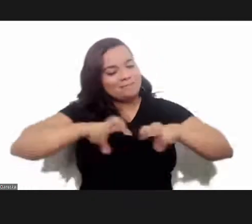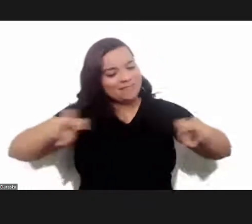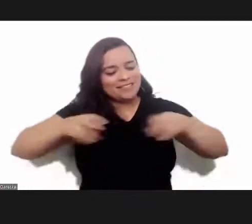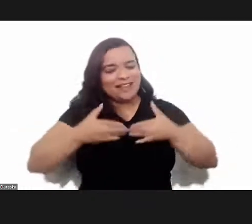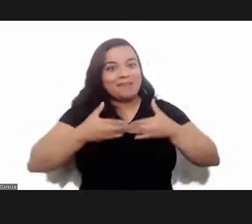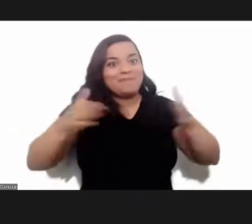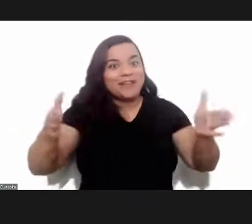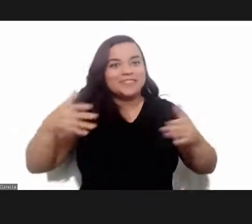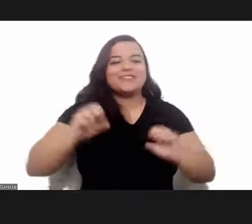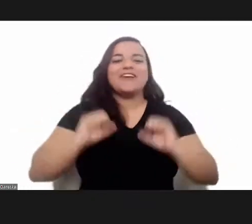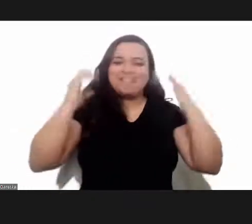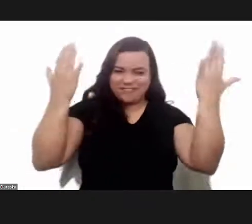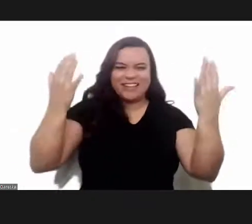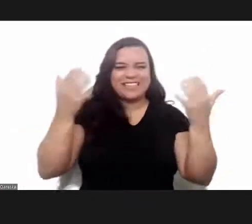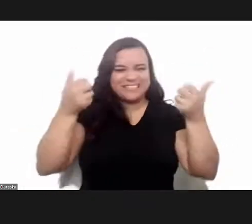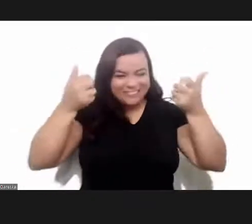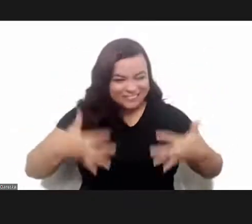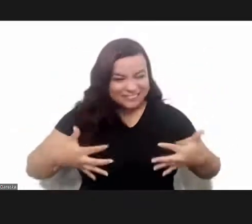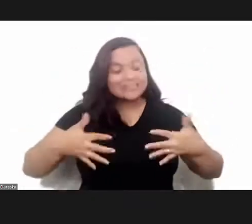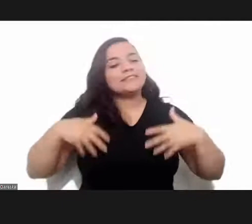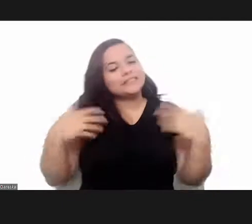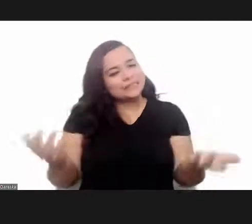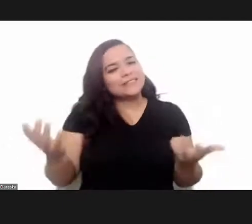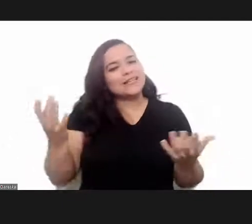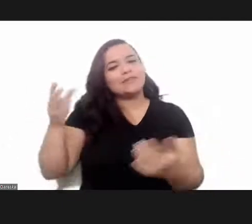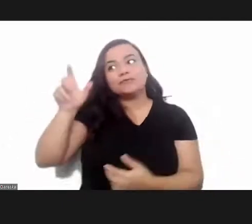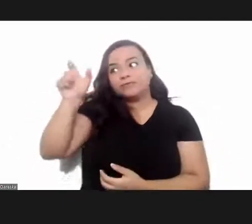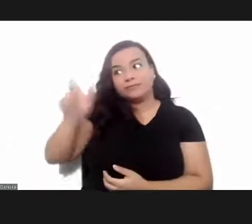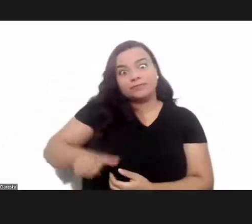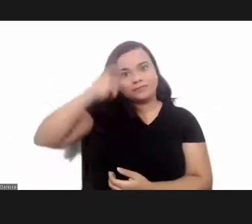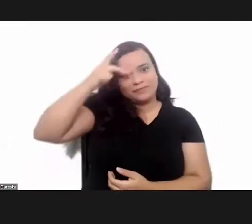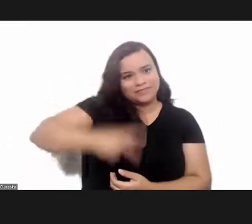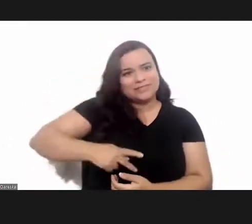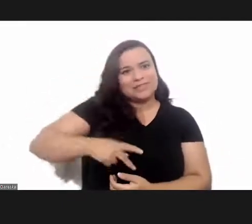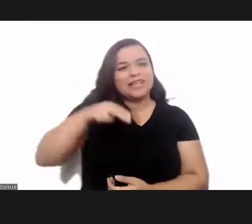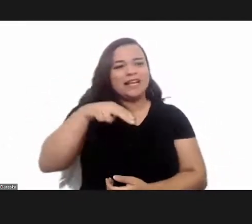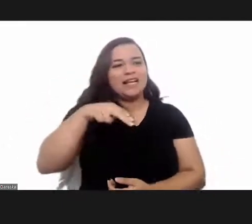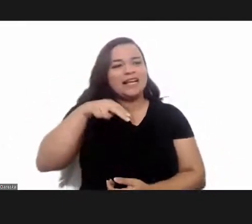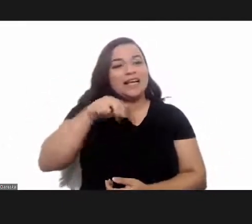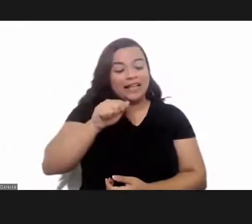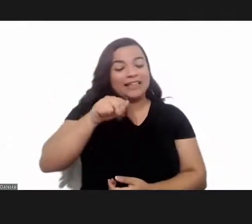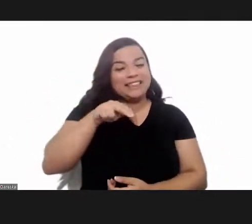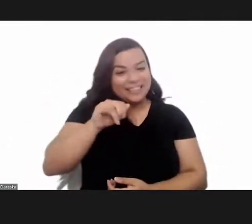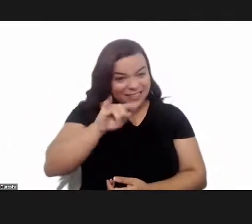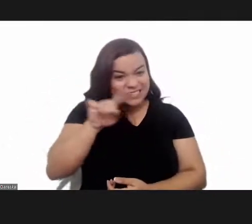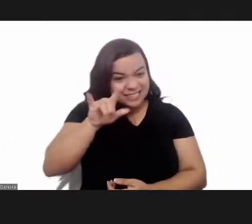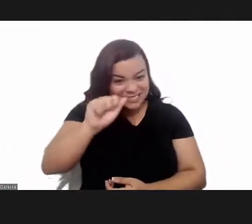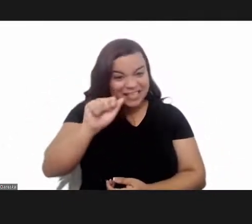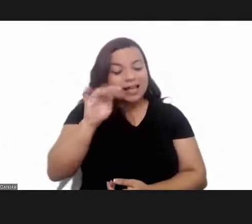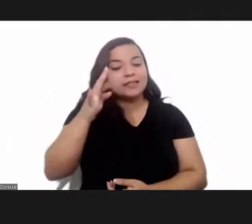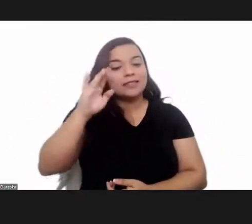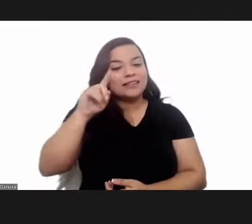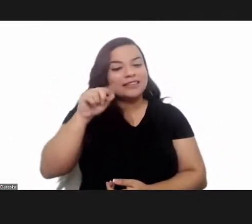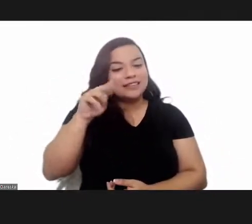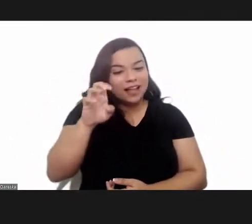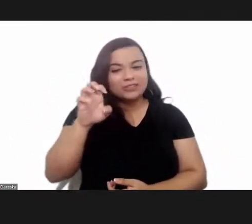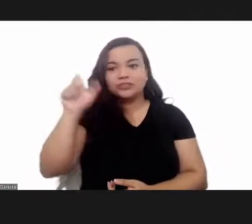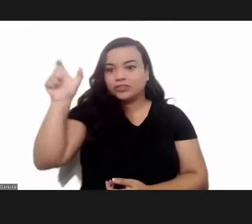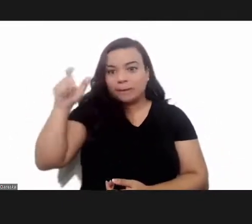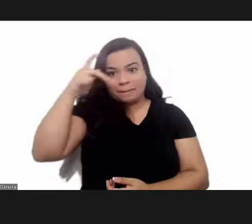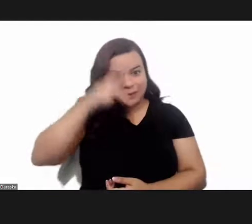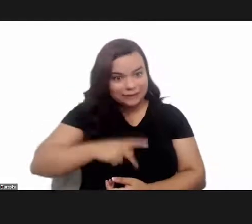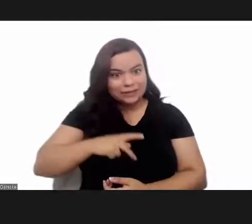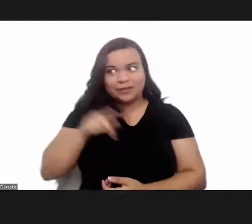opening round table and panel and greeting Dr. Nisi Trindaj Lima, president of